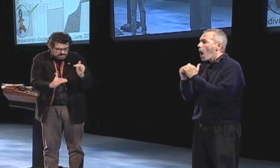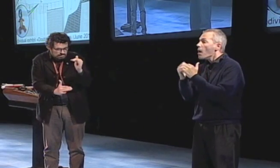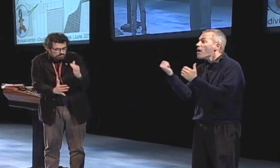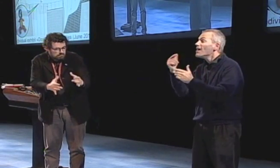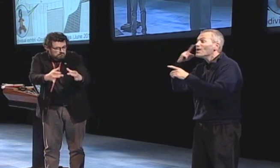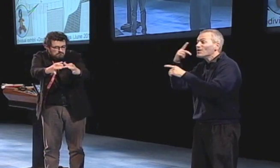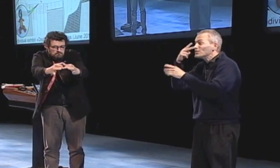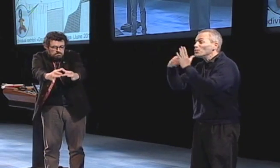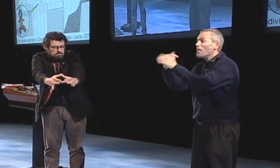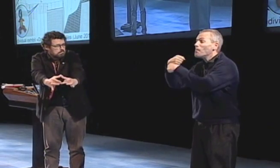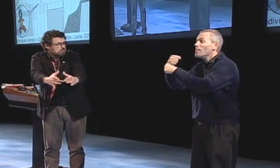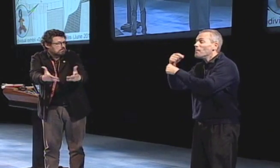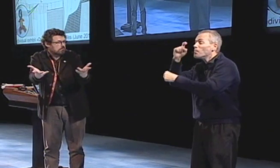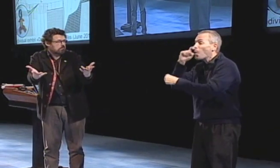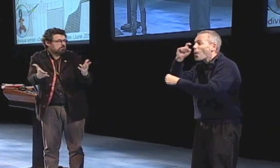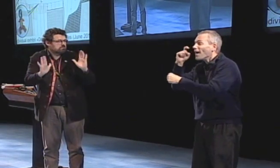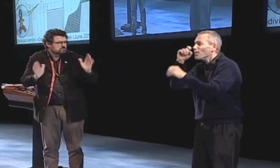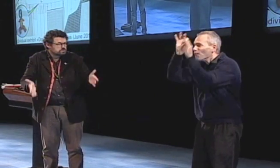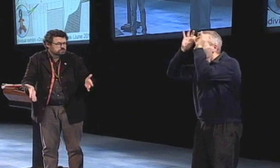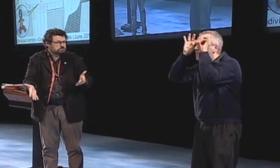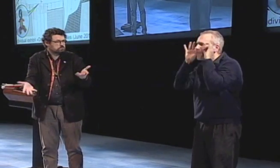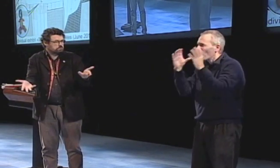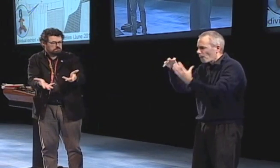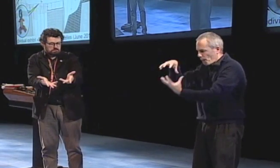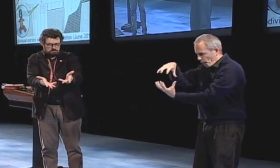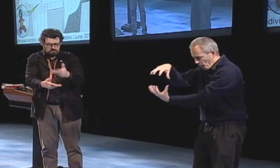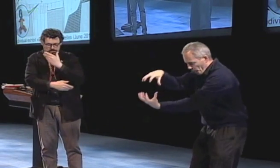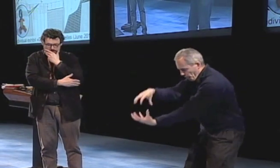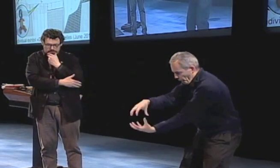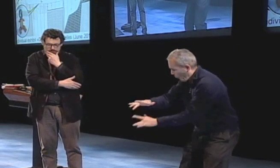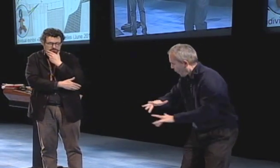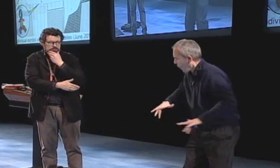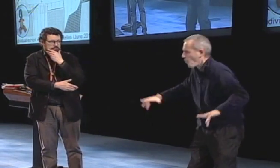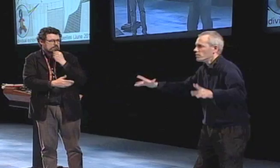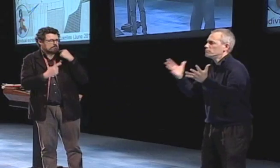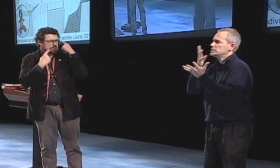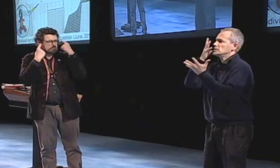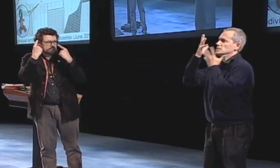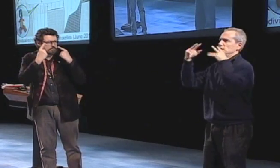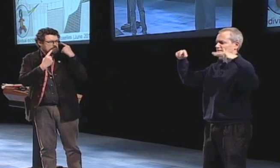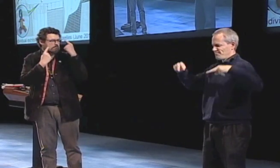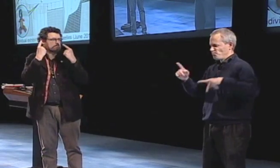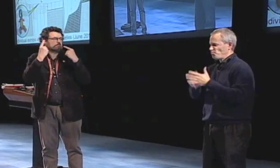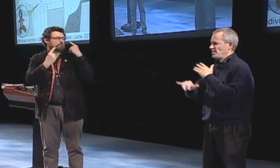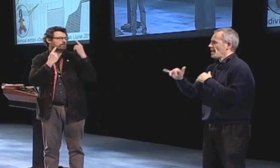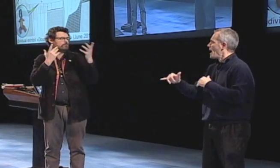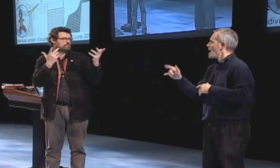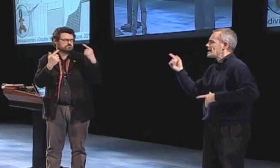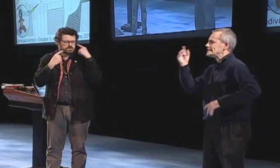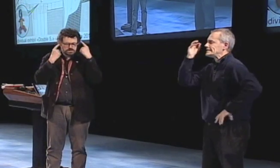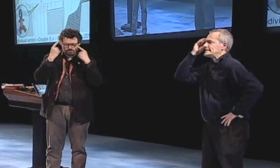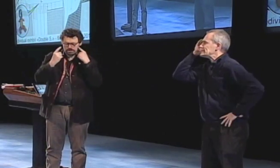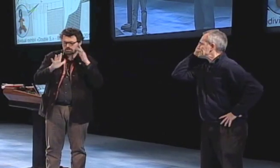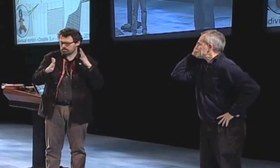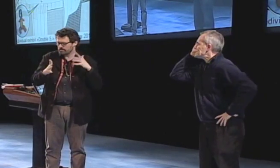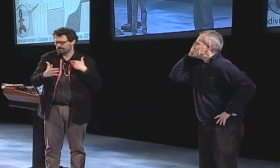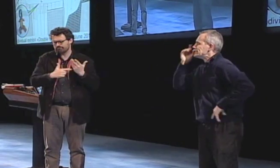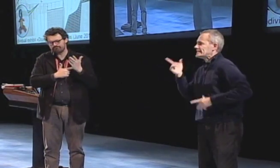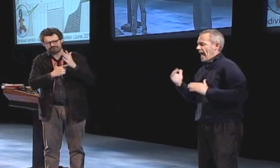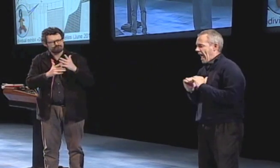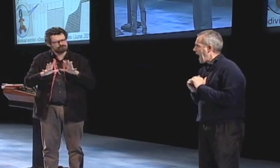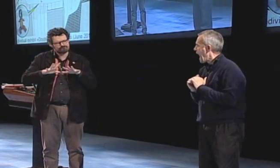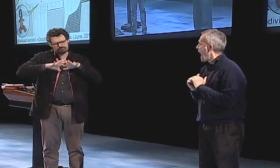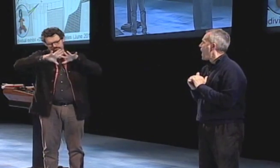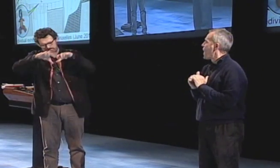of the building so I think you might remember the doll that I had shown before with the mask of